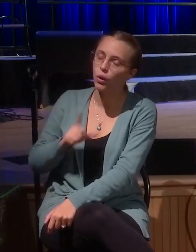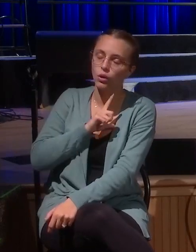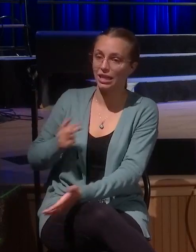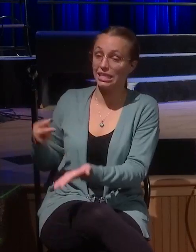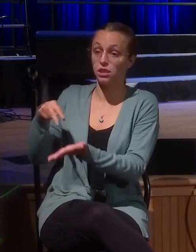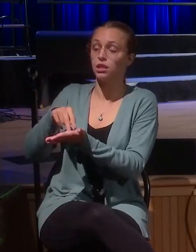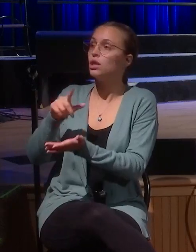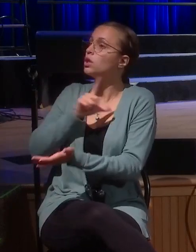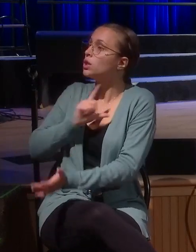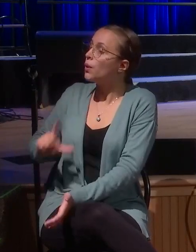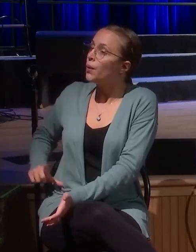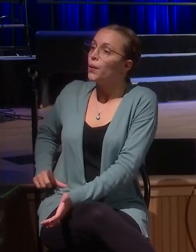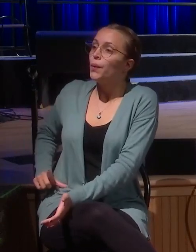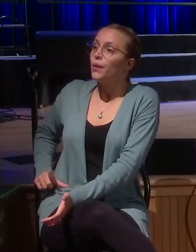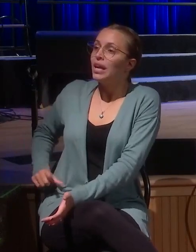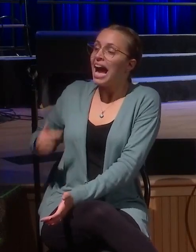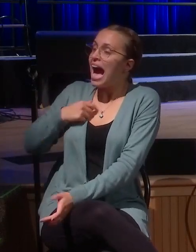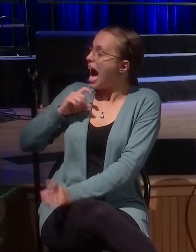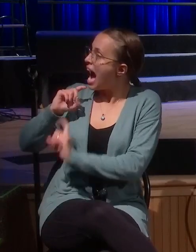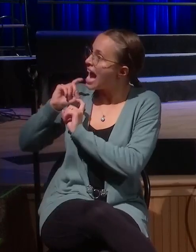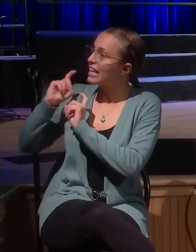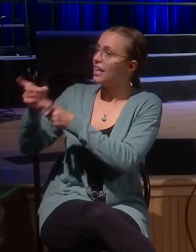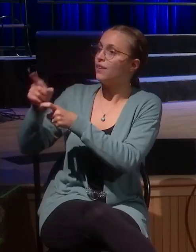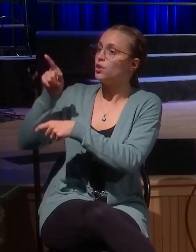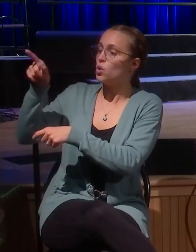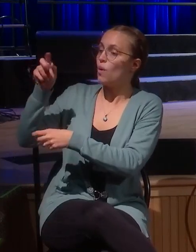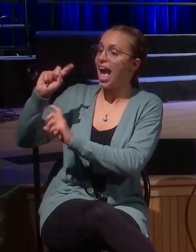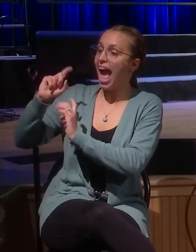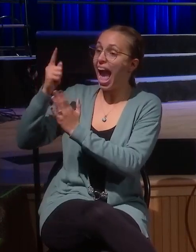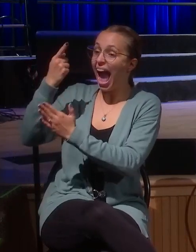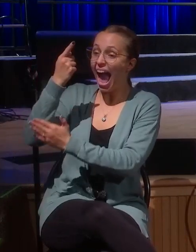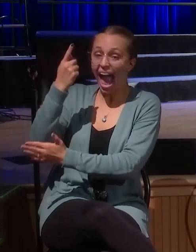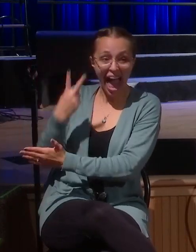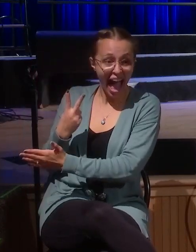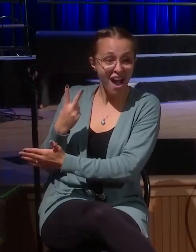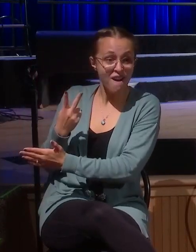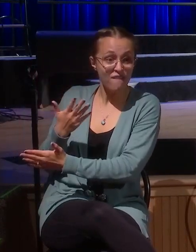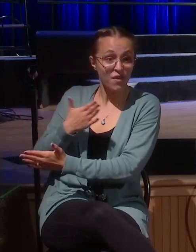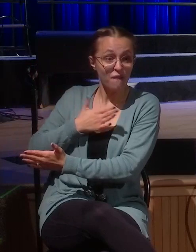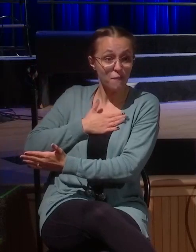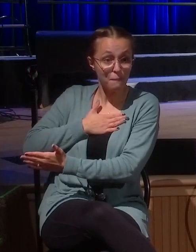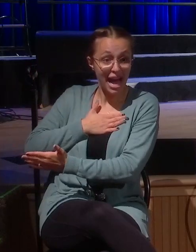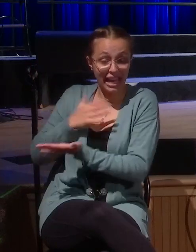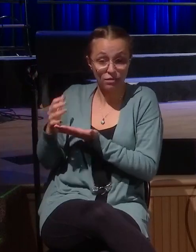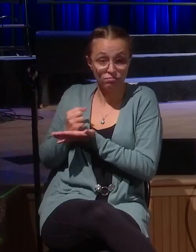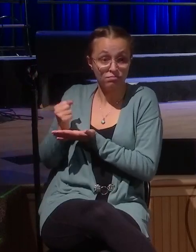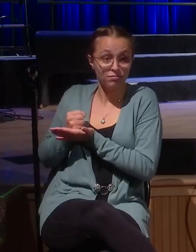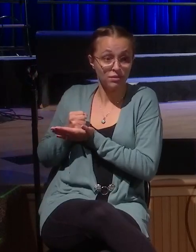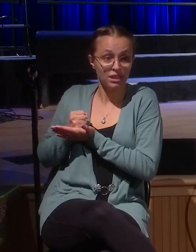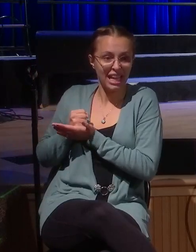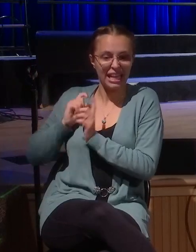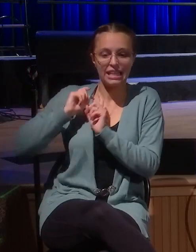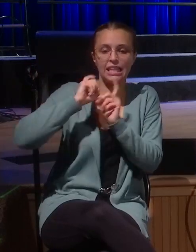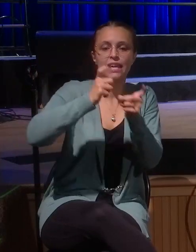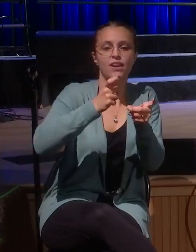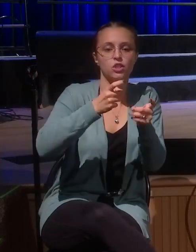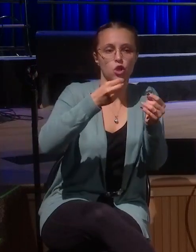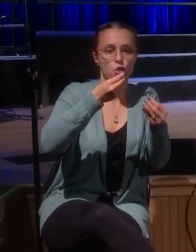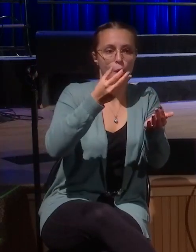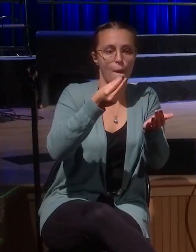now I give you, I give half of my possessions to the poor. And if I've cheated anybody out of anything, I will pay back four times